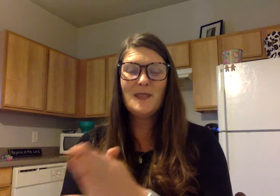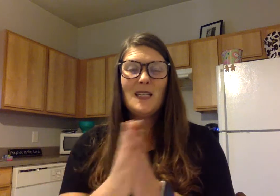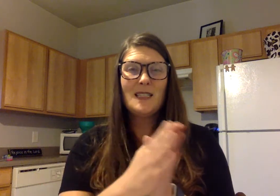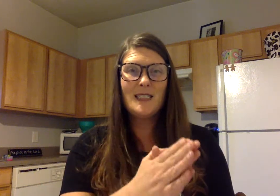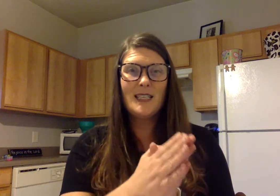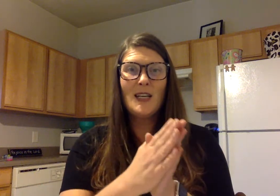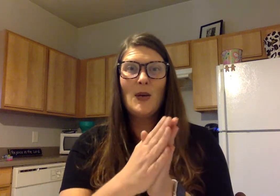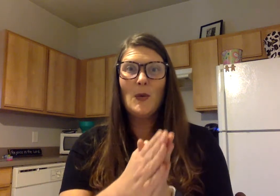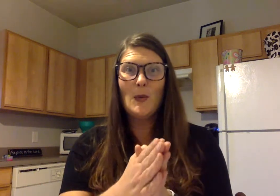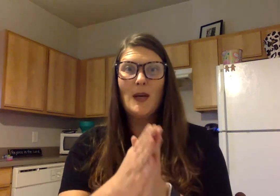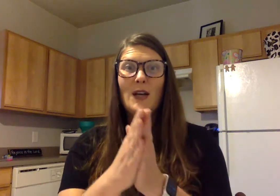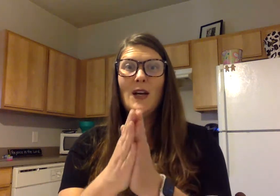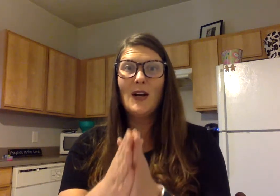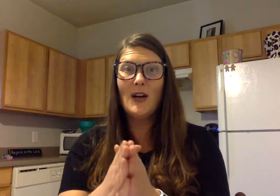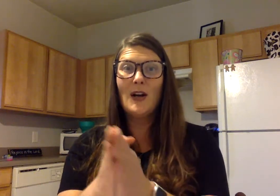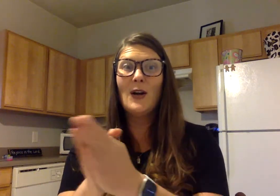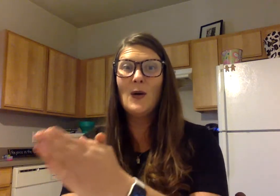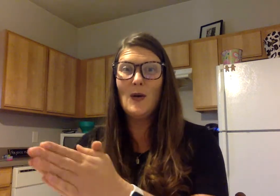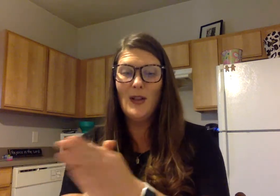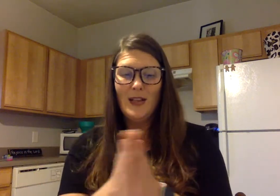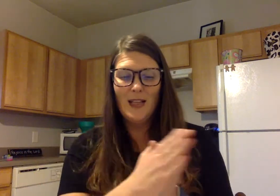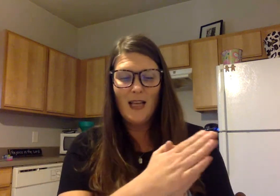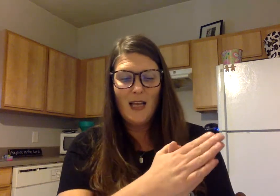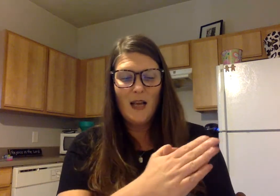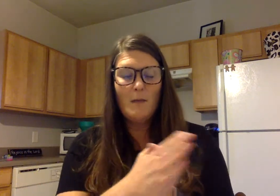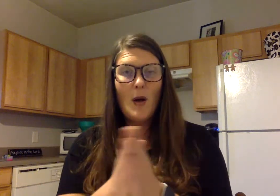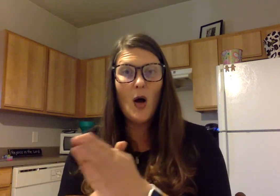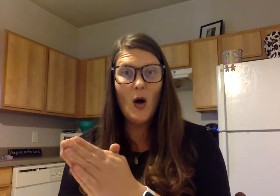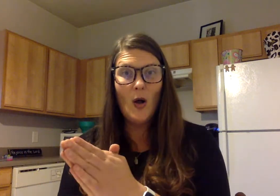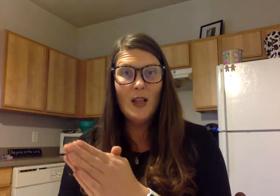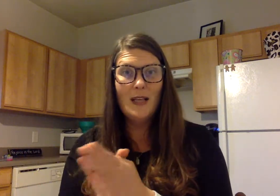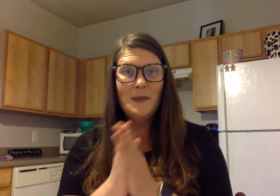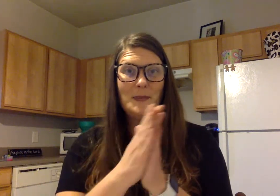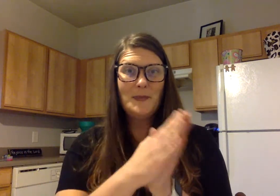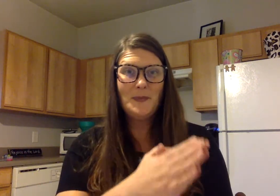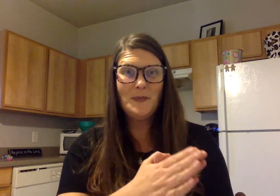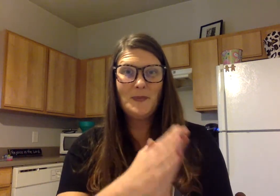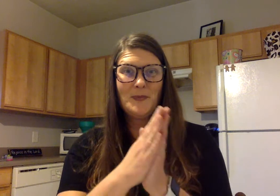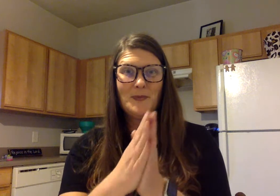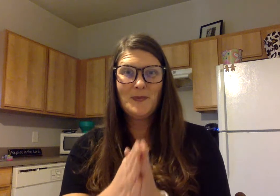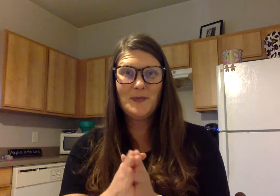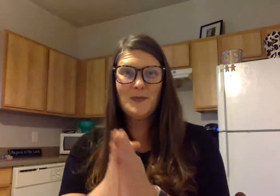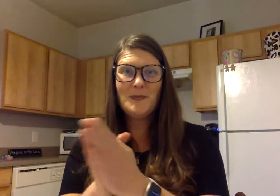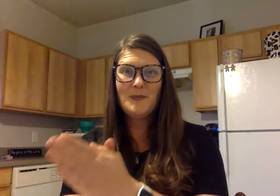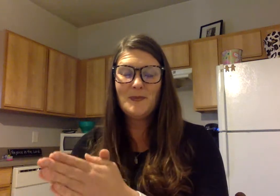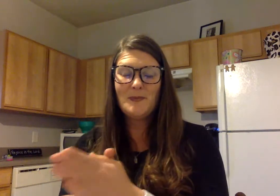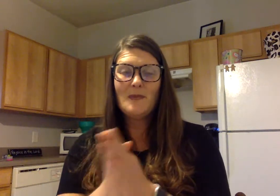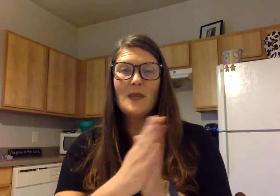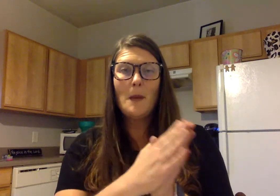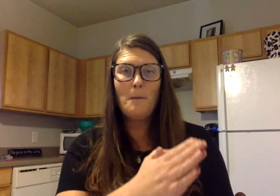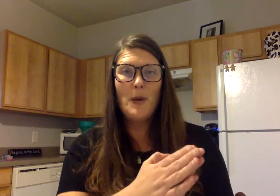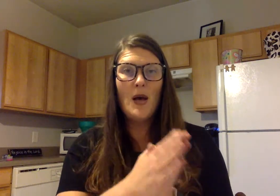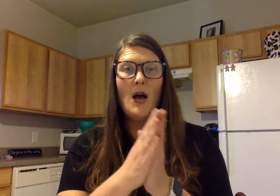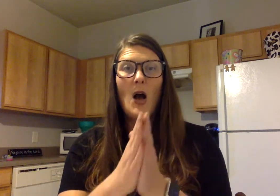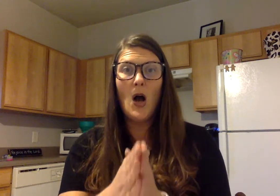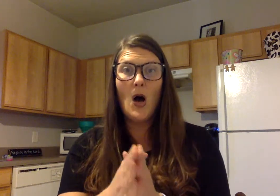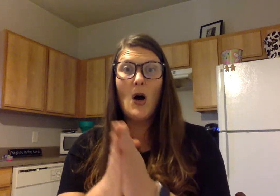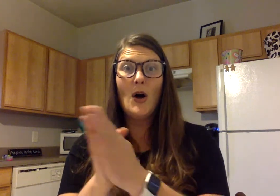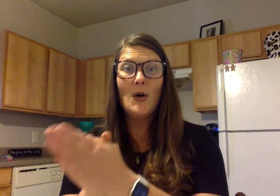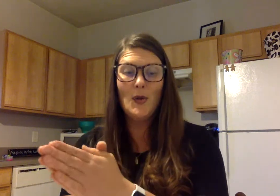t, w, ur, l, pawl, p, aw,